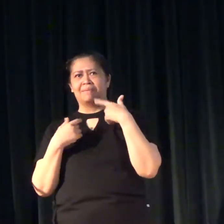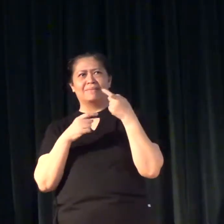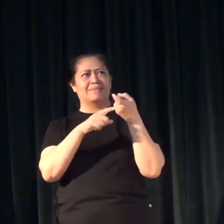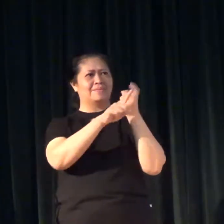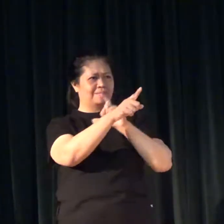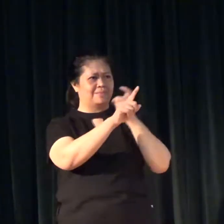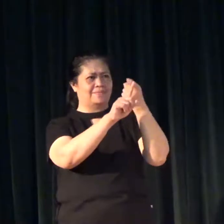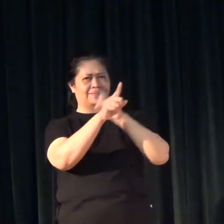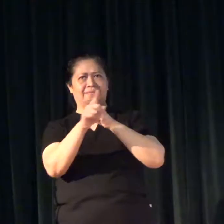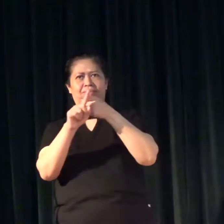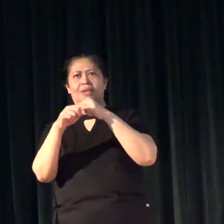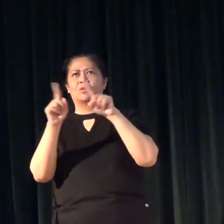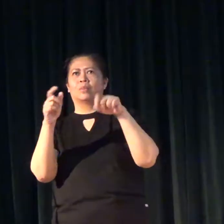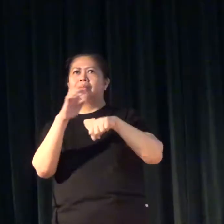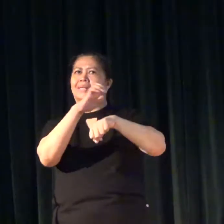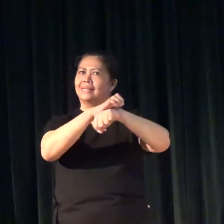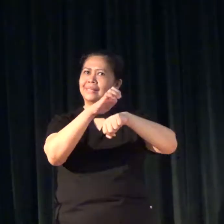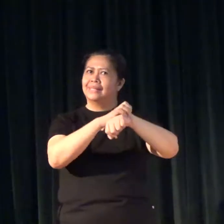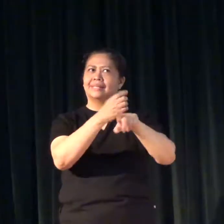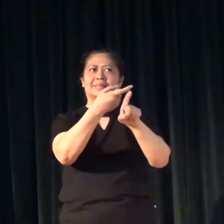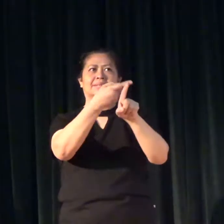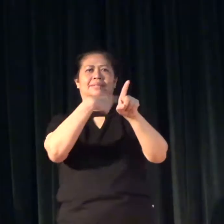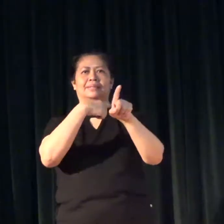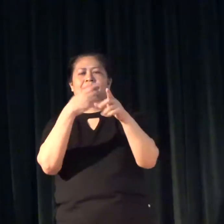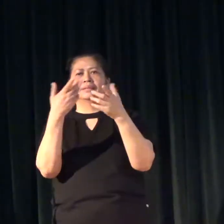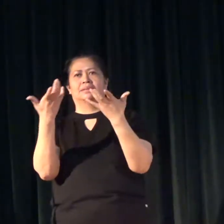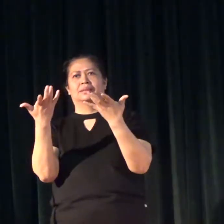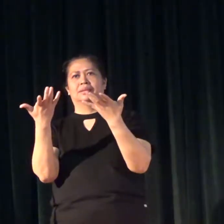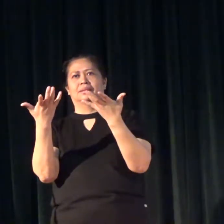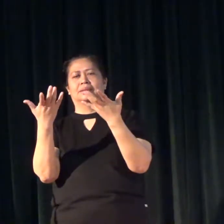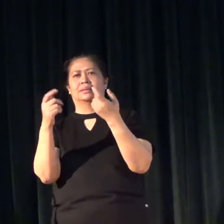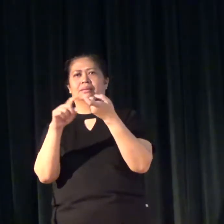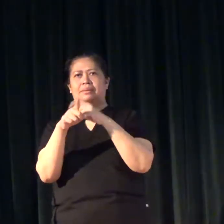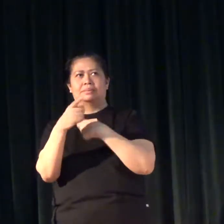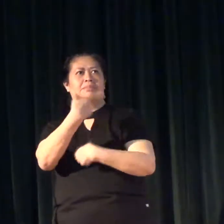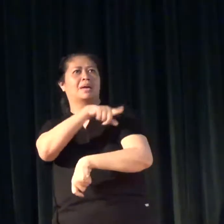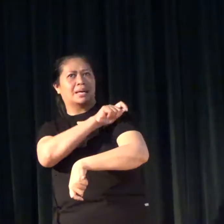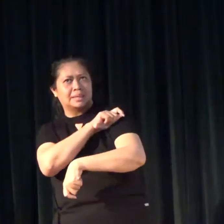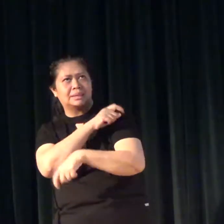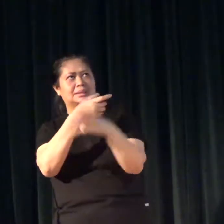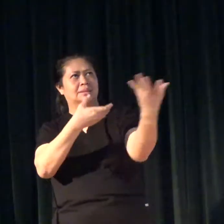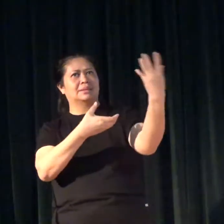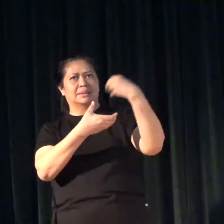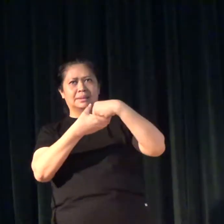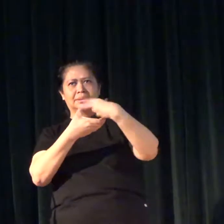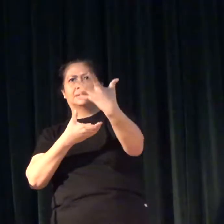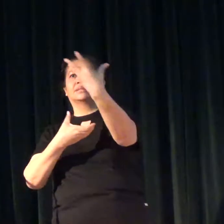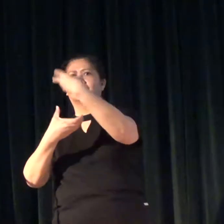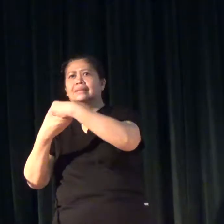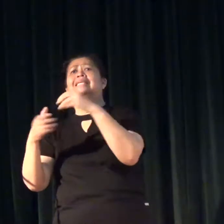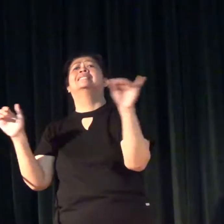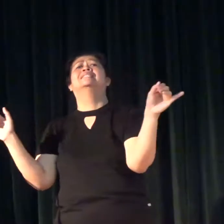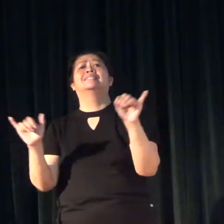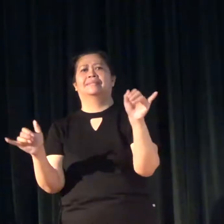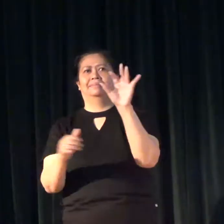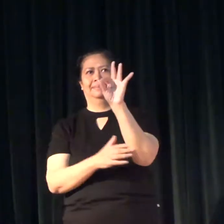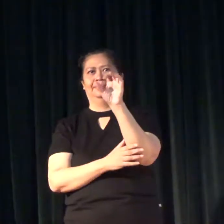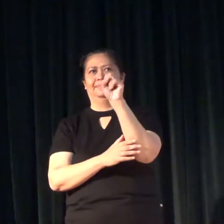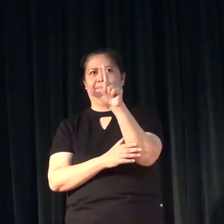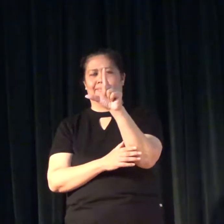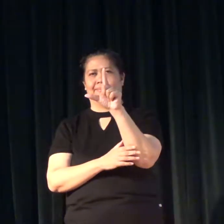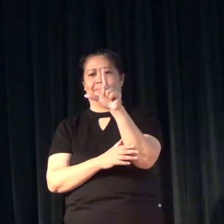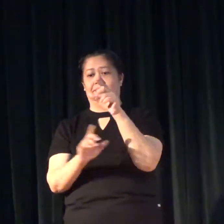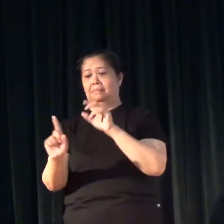pinaggagayin na nagabi sa Ingles, na may pinaggagayin na pagabi sa Kastila. Doon din ang FSL. So,